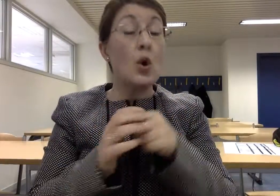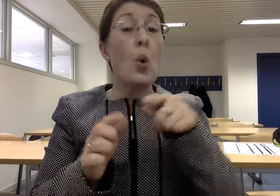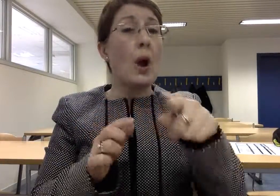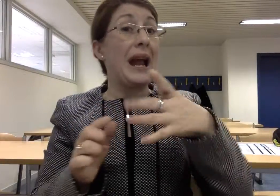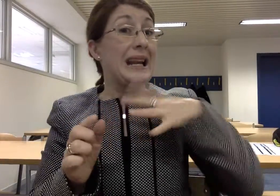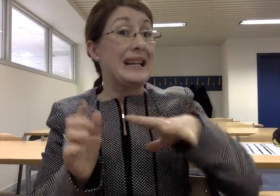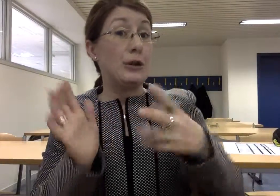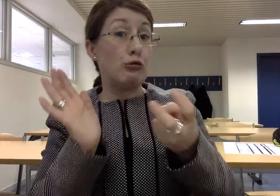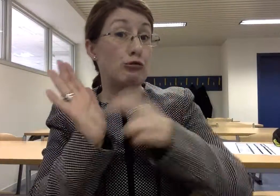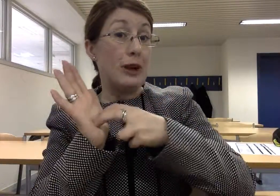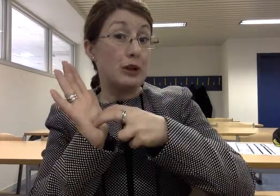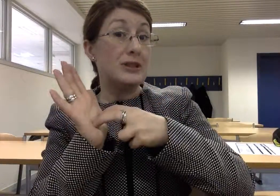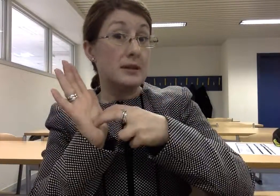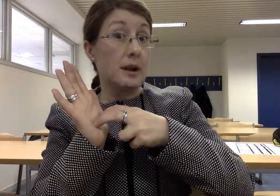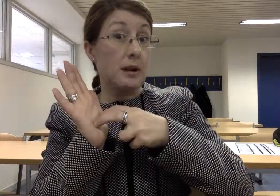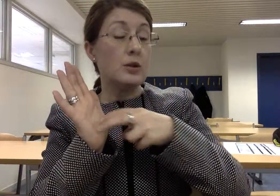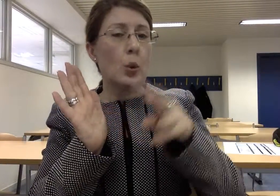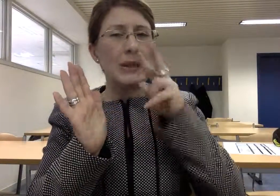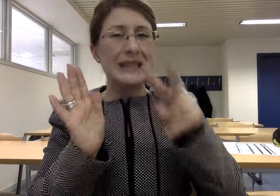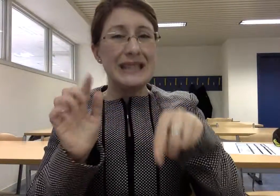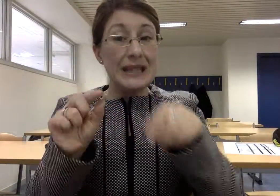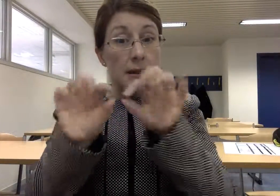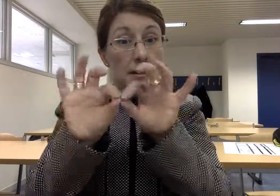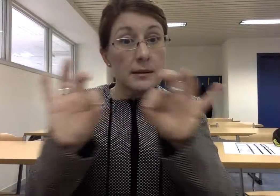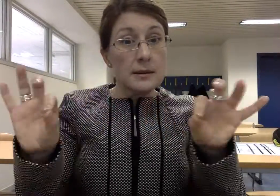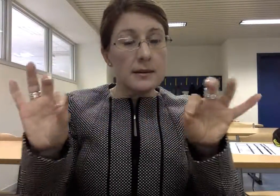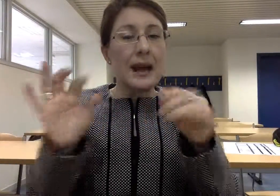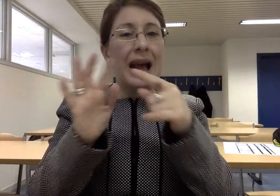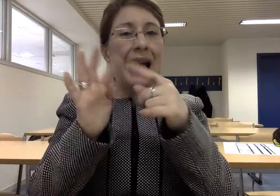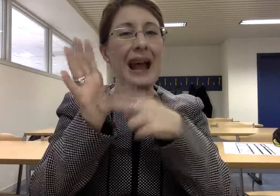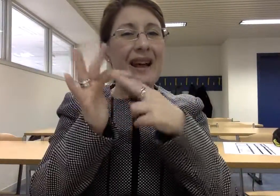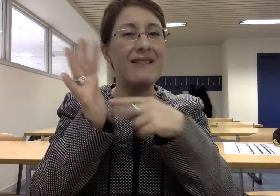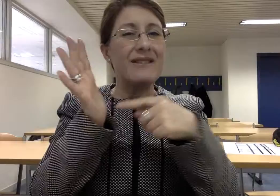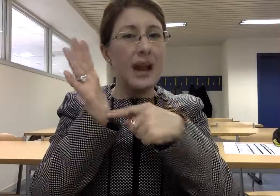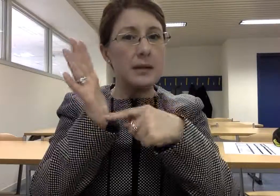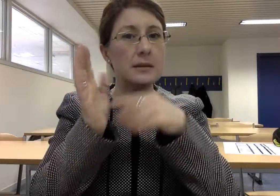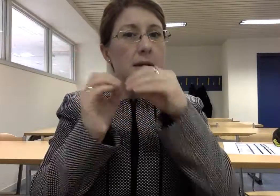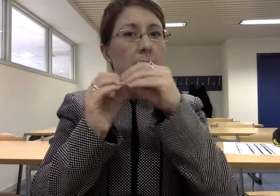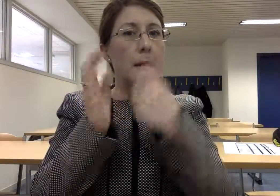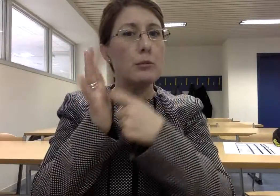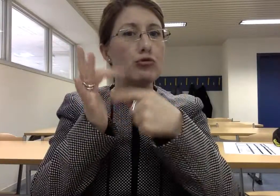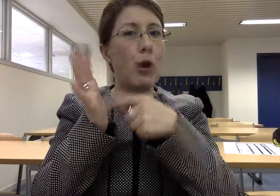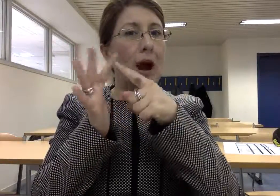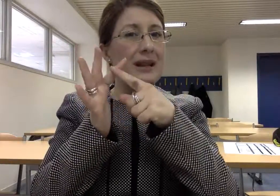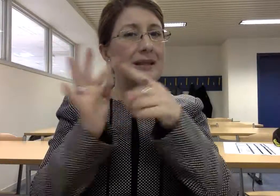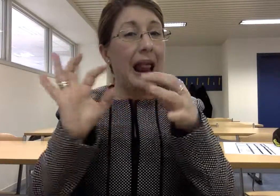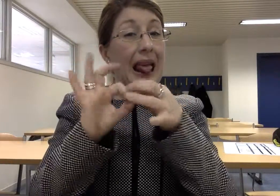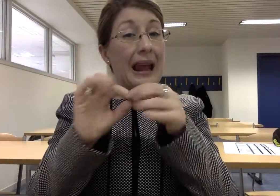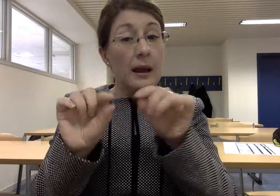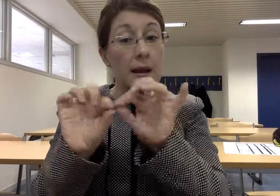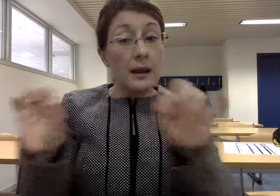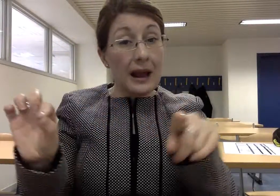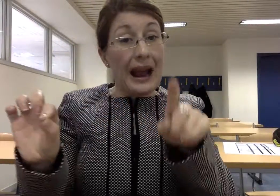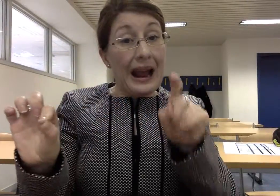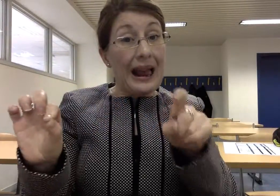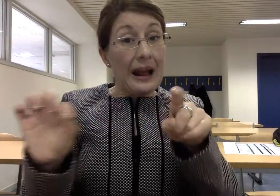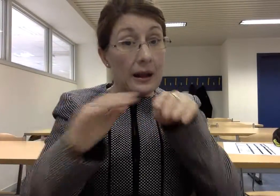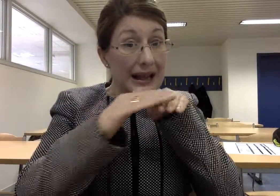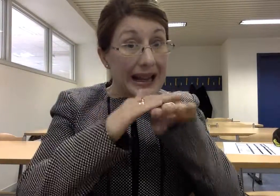switzerland and the idea was to maybe use those in those interview short clips within